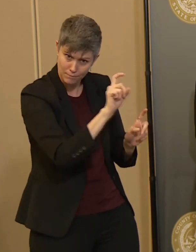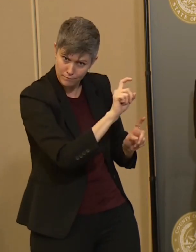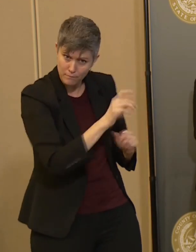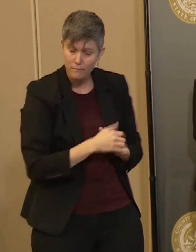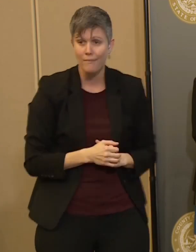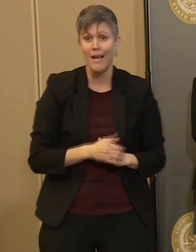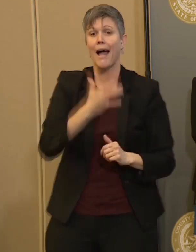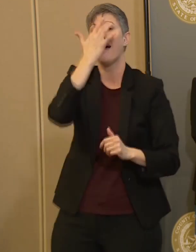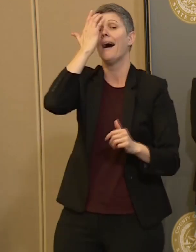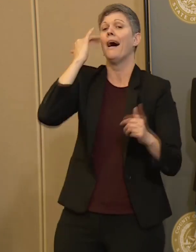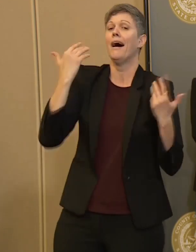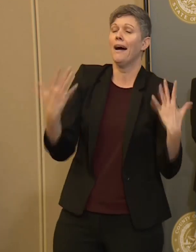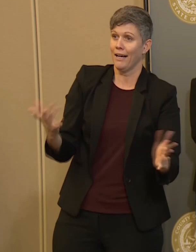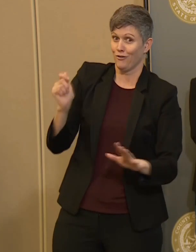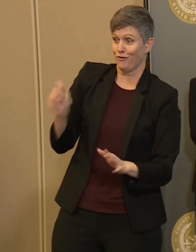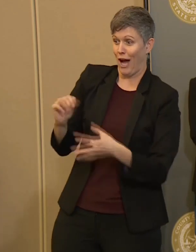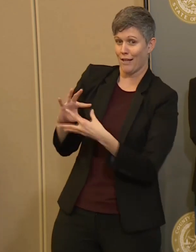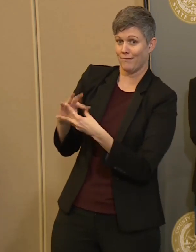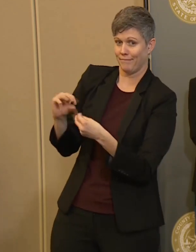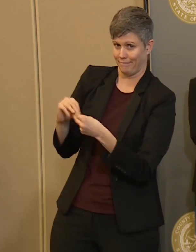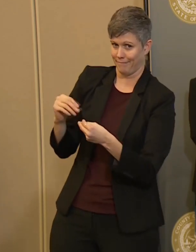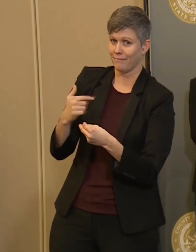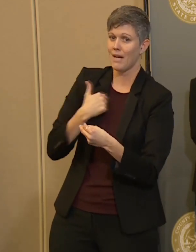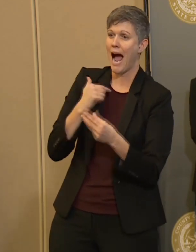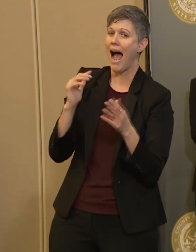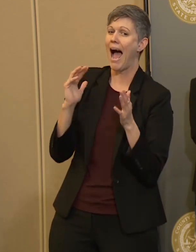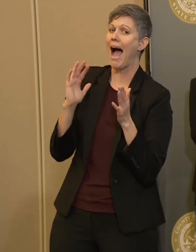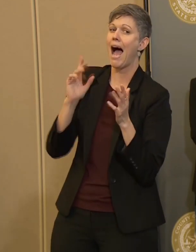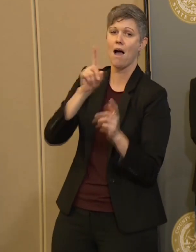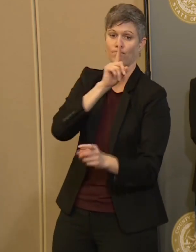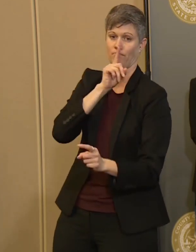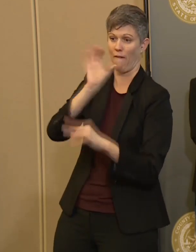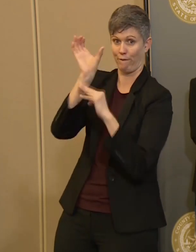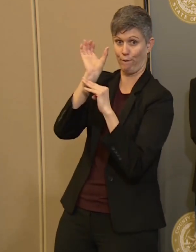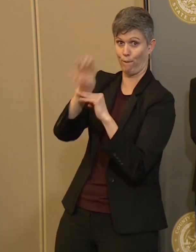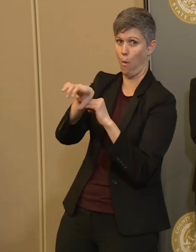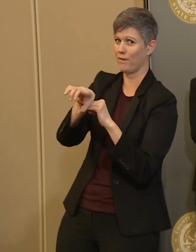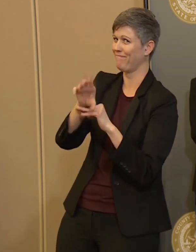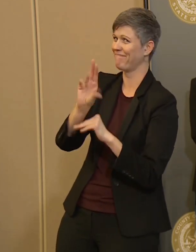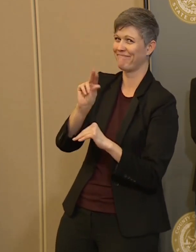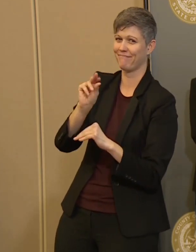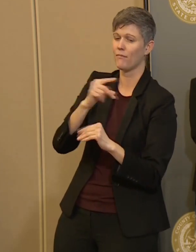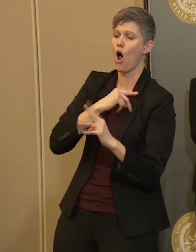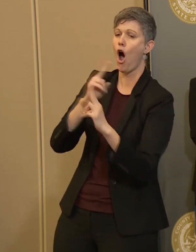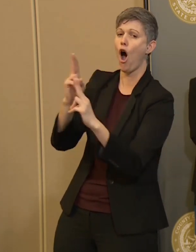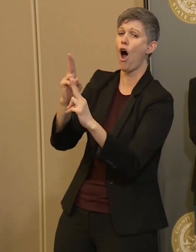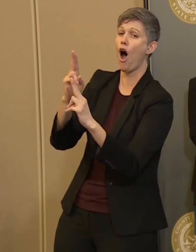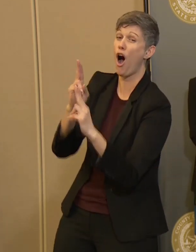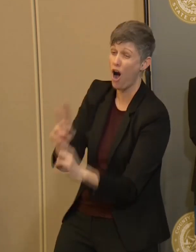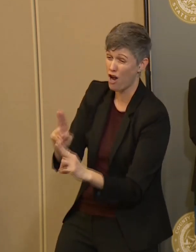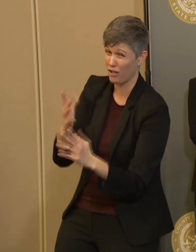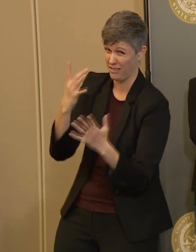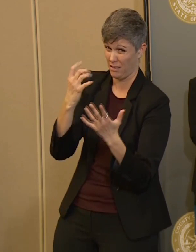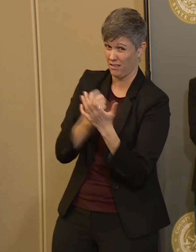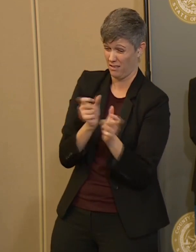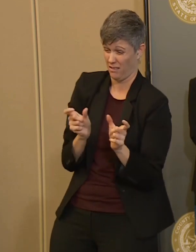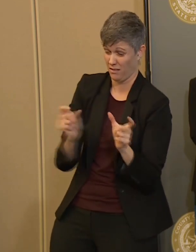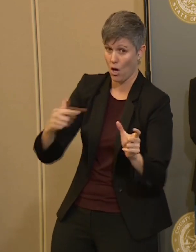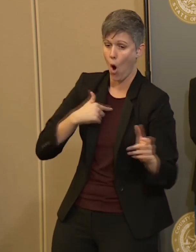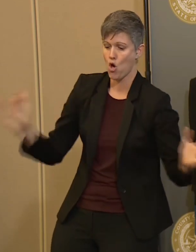we're asking people to honor the spirit of these orders. And that is we really must decrease